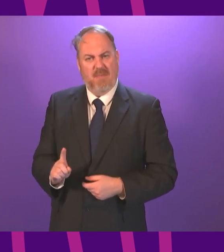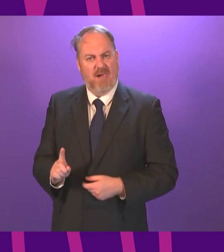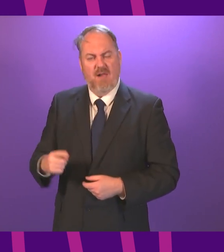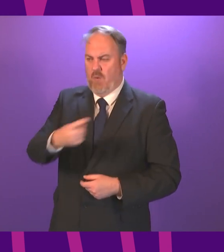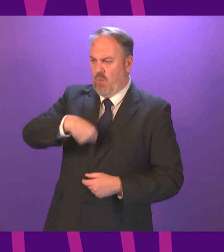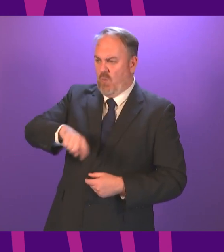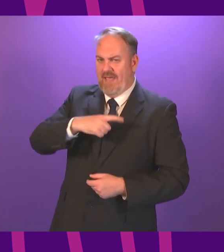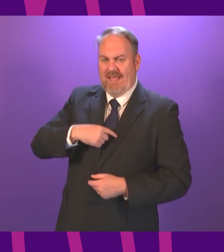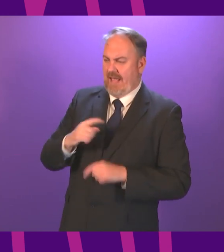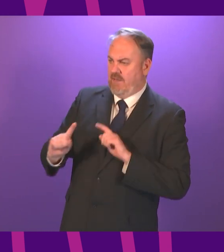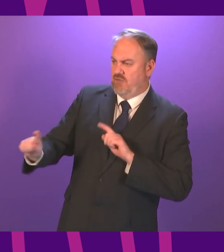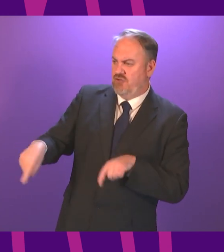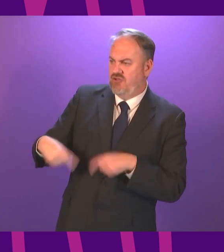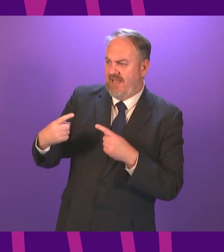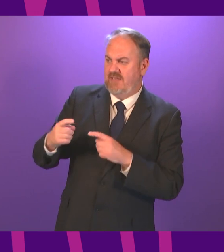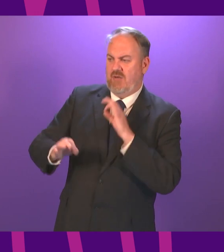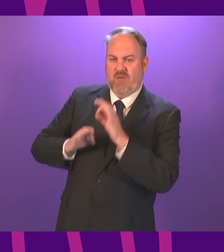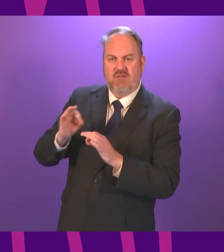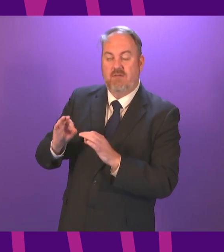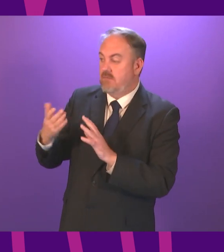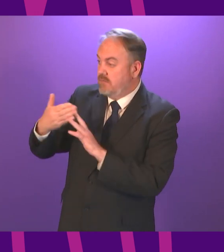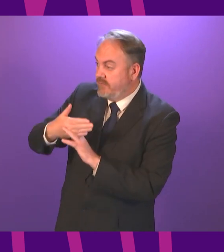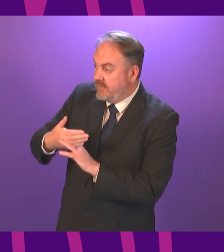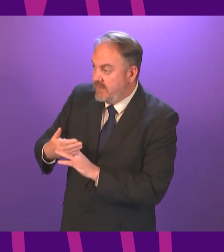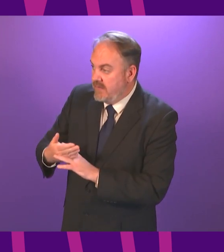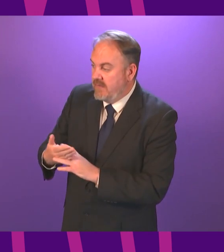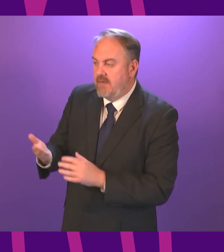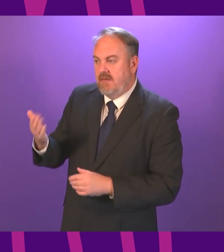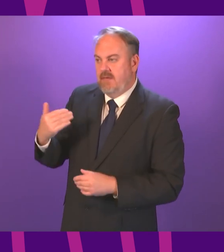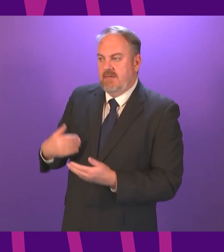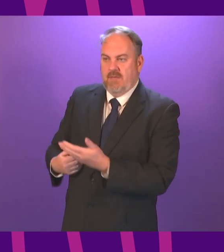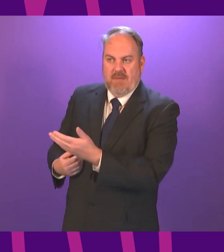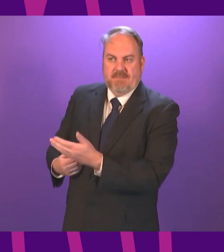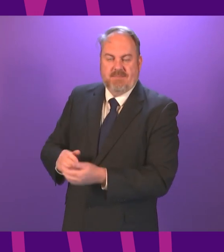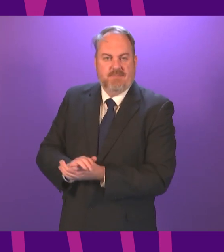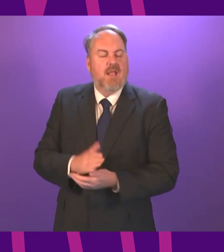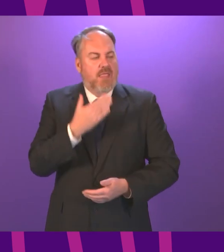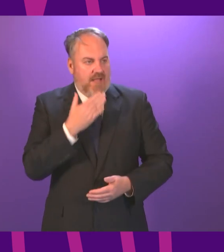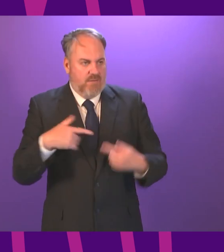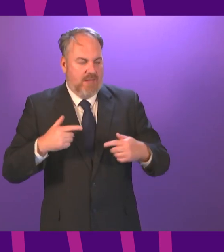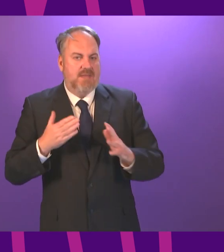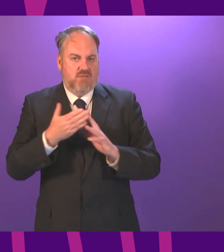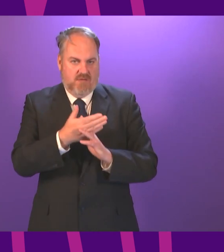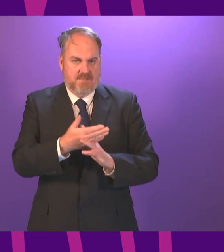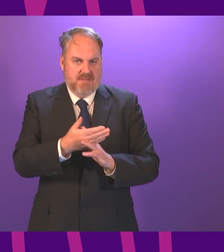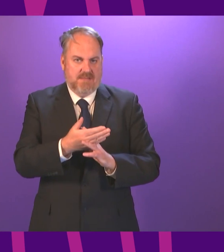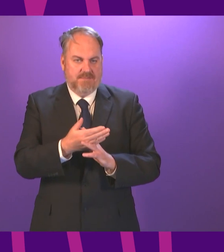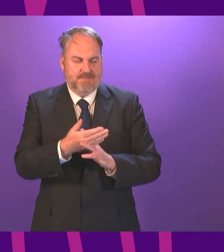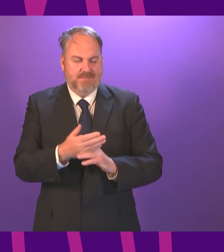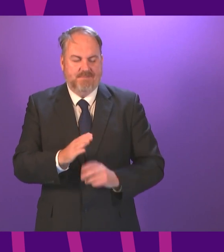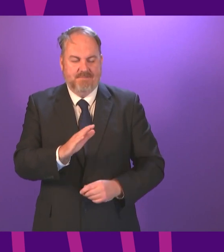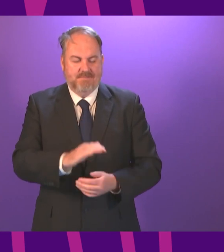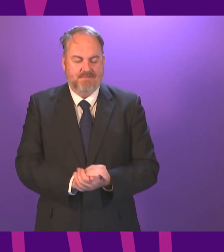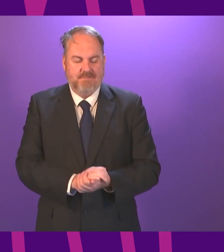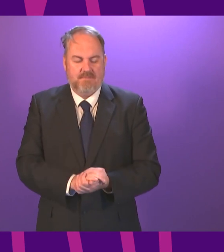those decisions in the interests of the people. I see the Cabinet Secretary wants to come in. Cabinet Secretary? I'm grateful to Mr Sarra for giving away. And I think